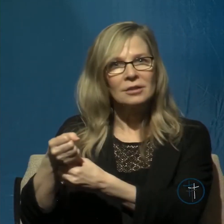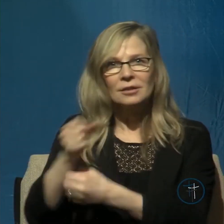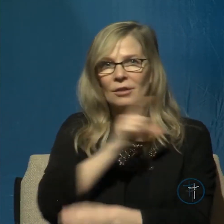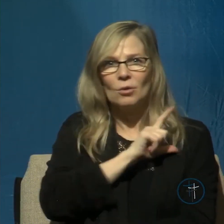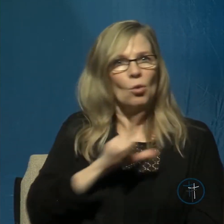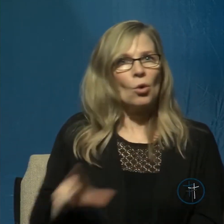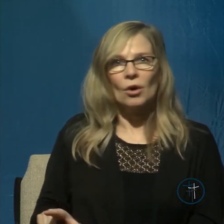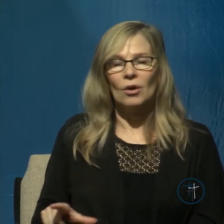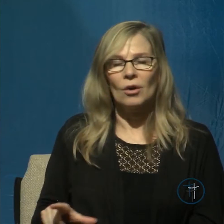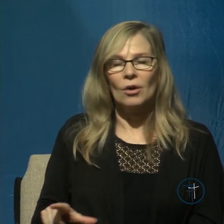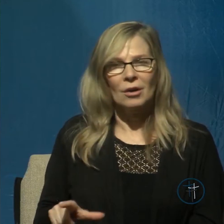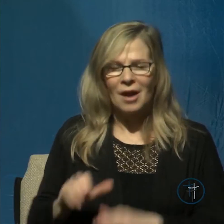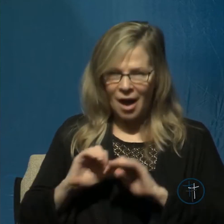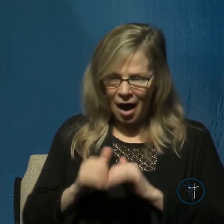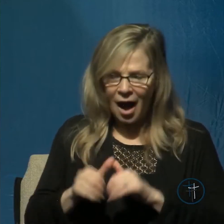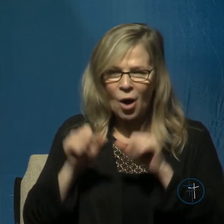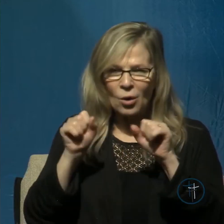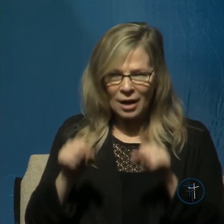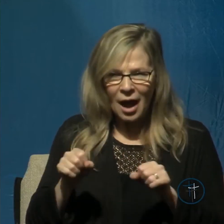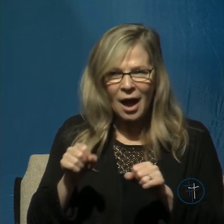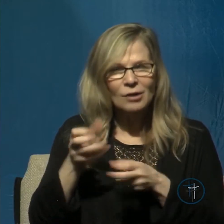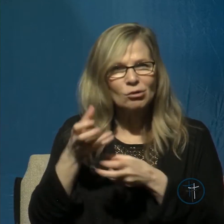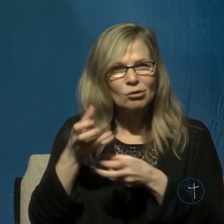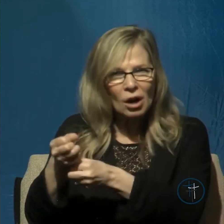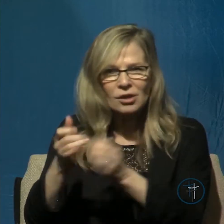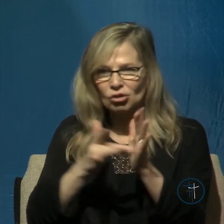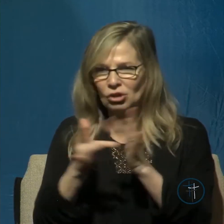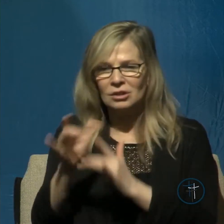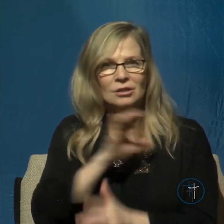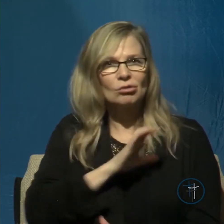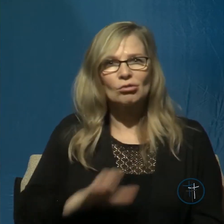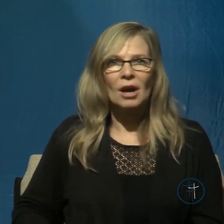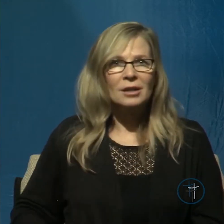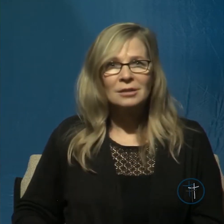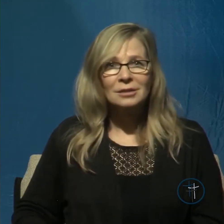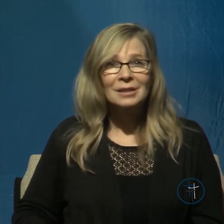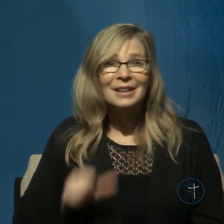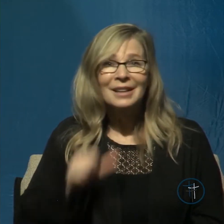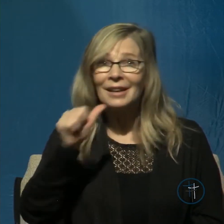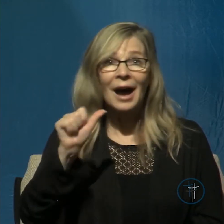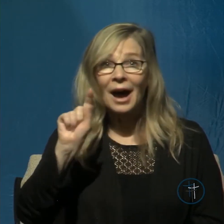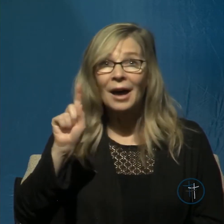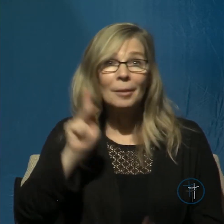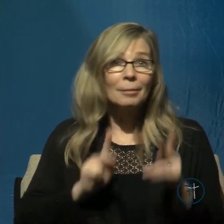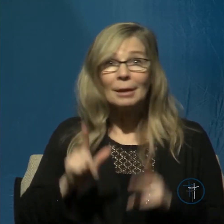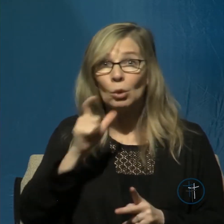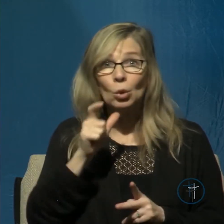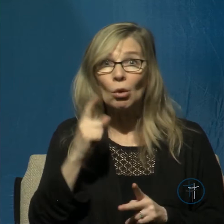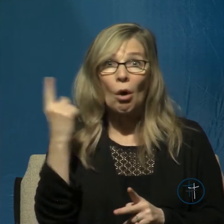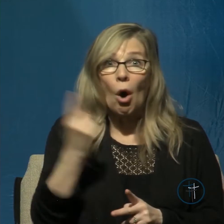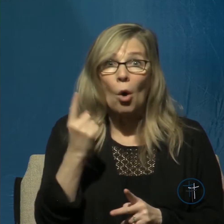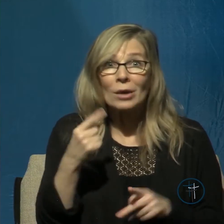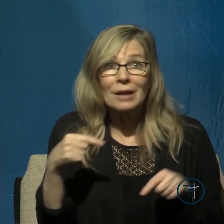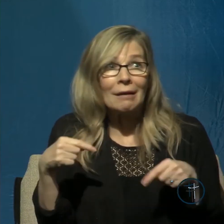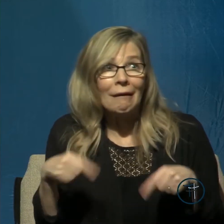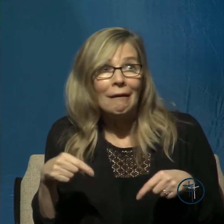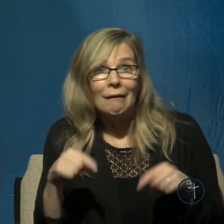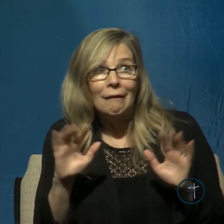how to be trusting believers in Jesus Christ rather than people who succumb to our fears, trembling with cowardice. Therefore,